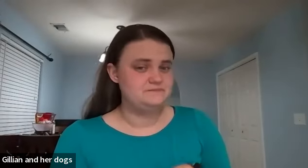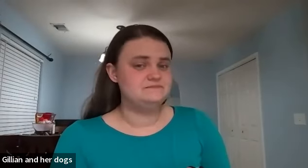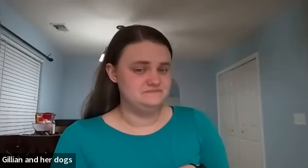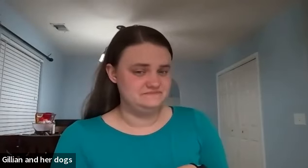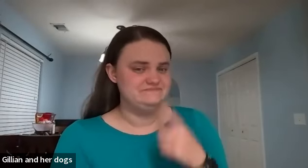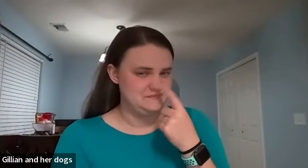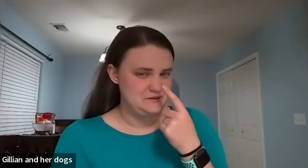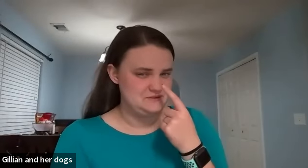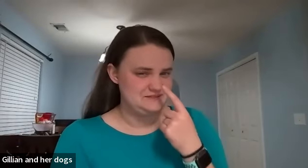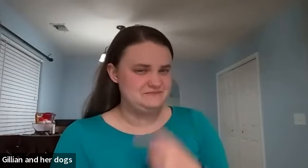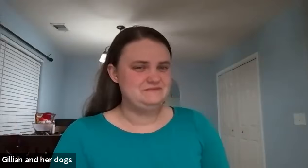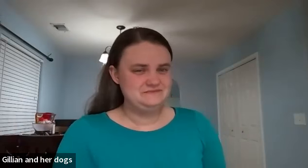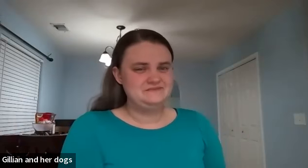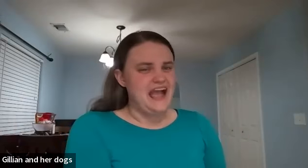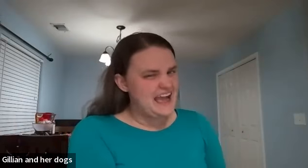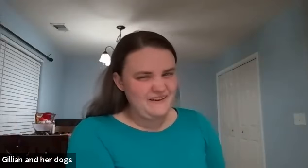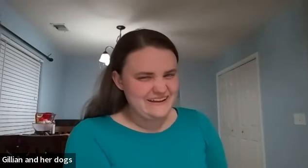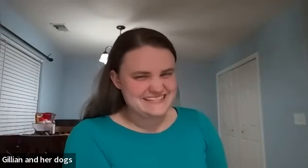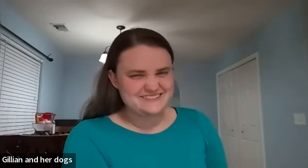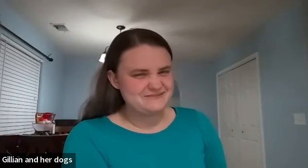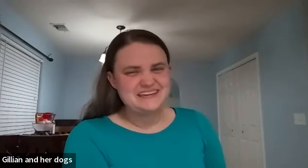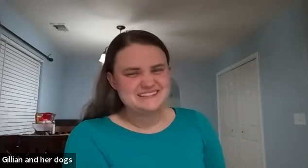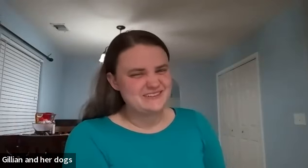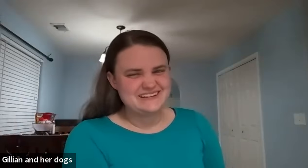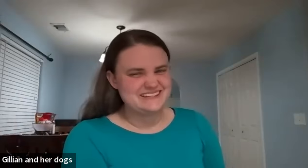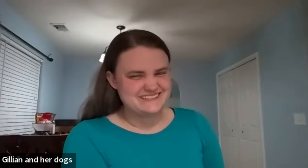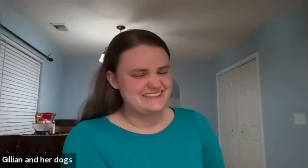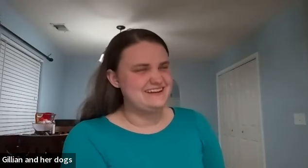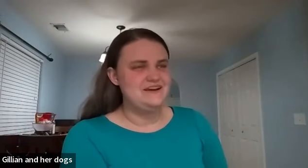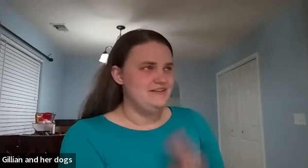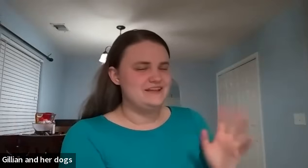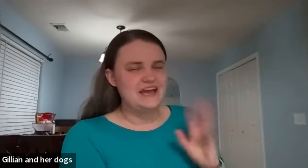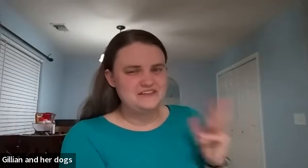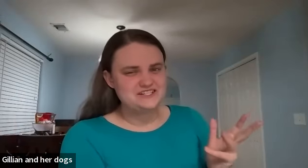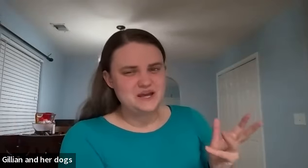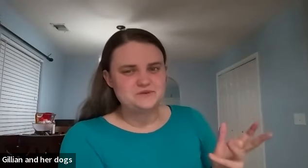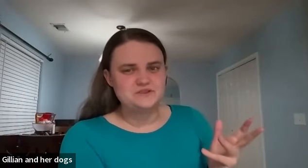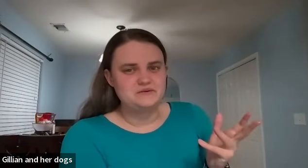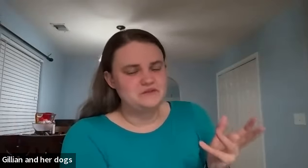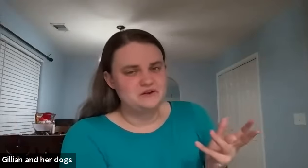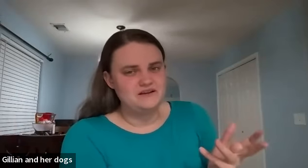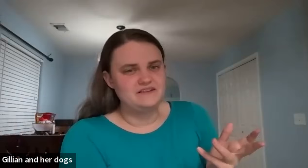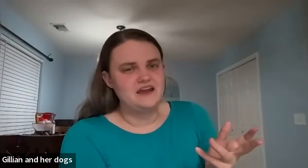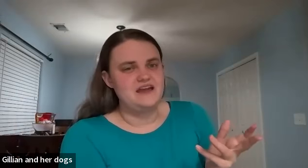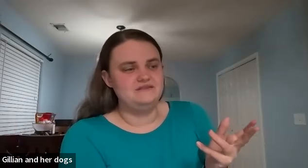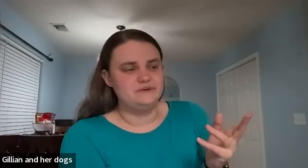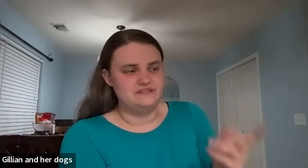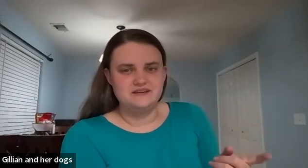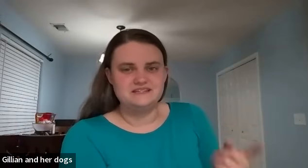nosy nosy nosy i always have to my kids are always nosy they i think that just comes with like when they're young like that and with deaf kids